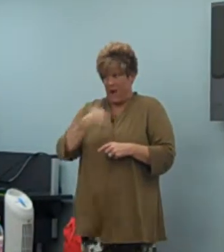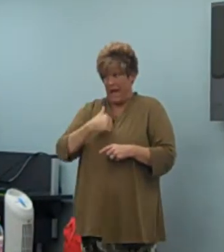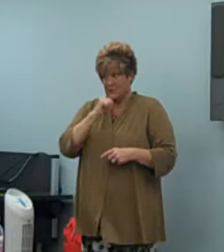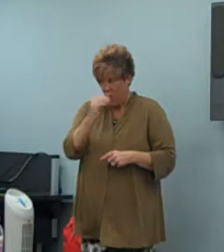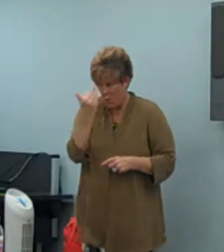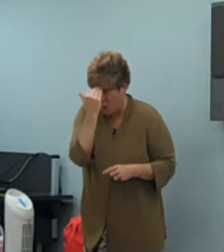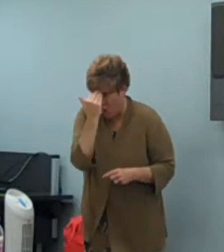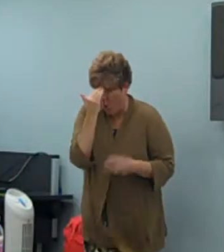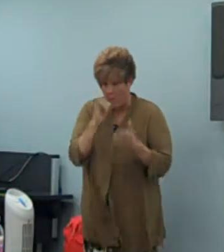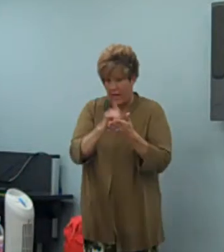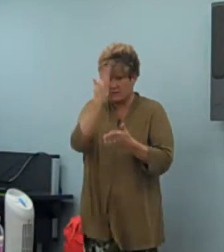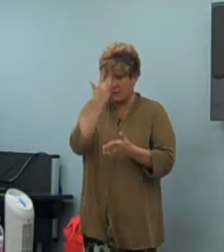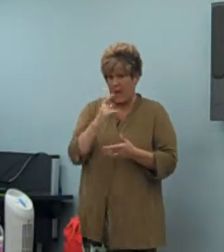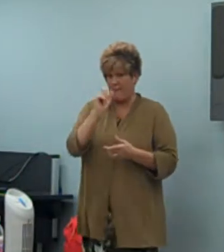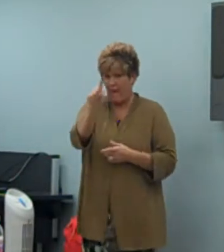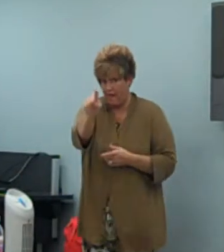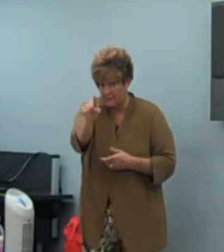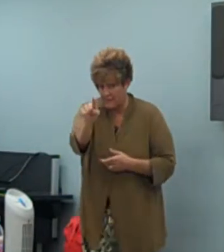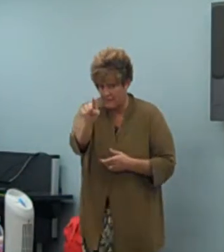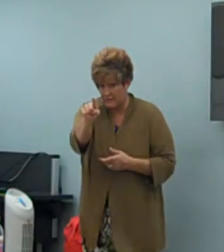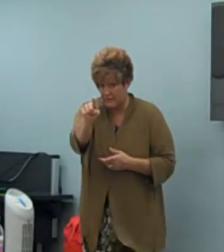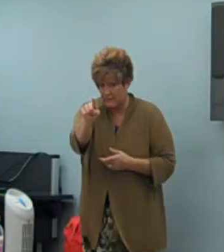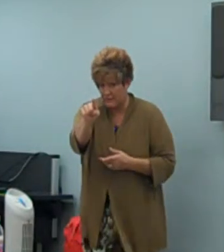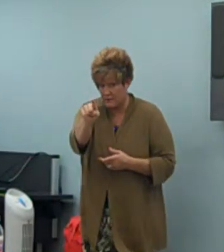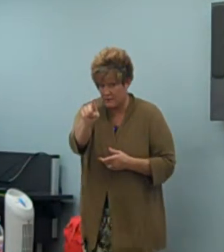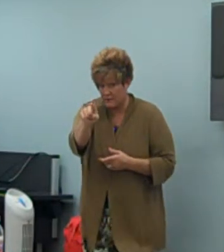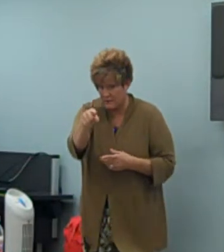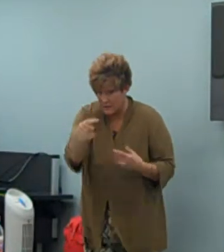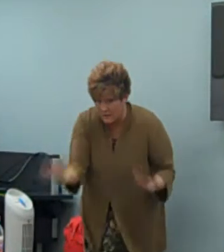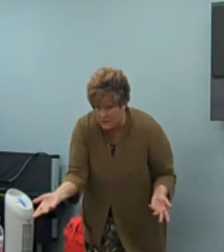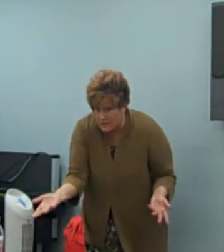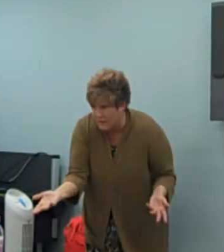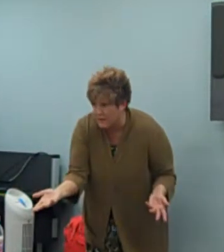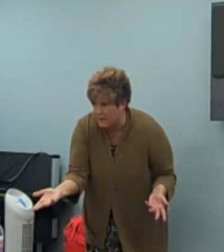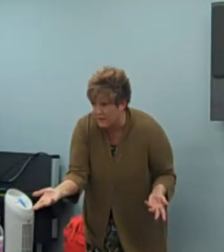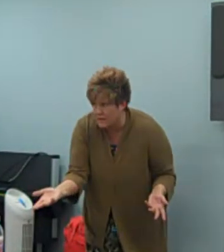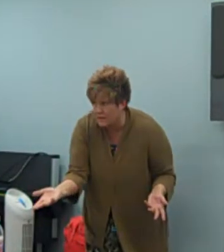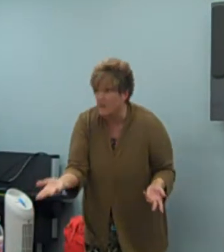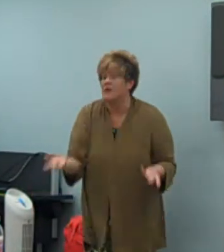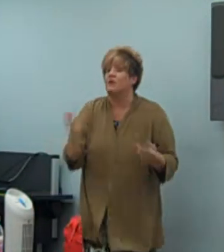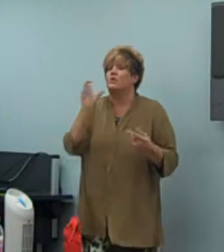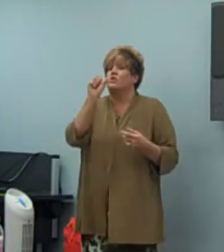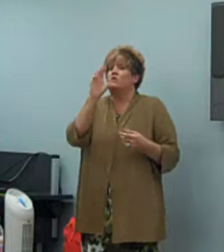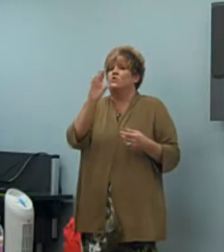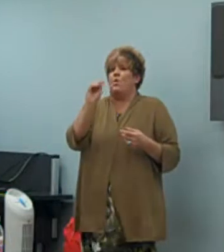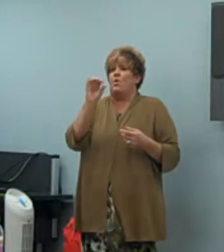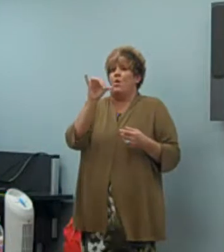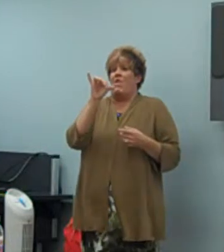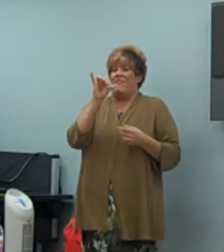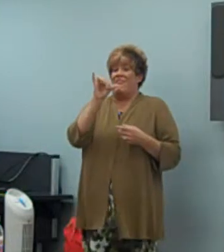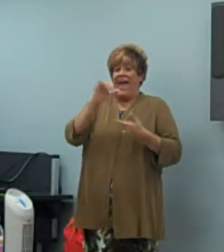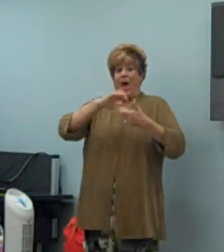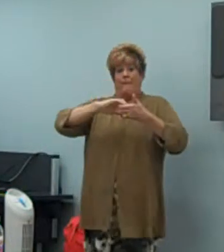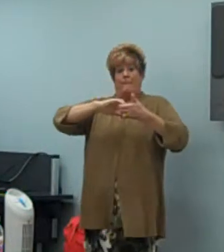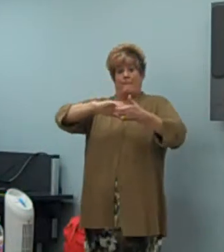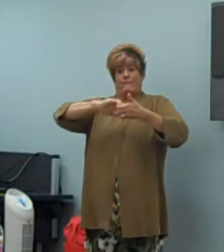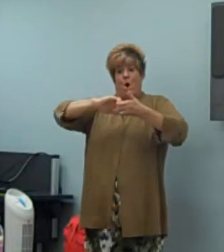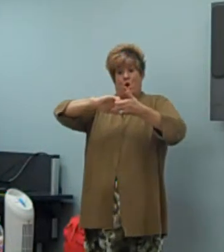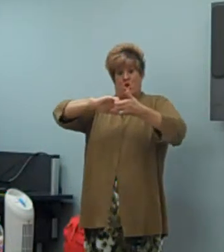And, you know, if they think that I should know, how am I supposed to know that? That's